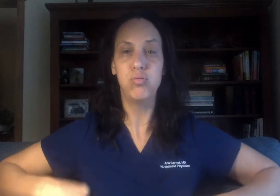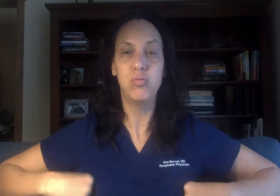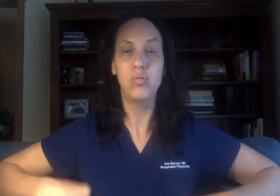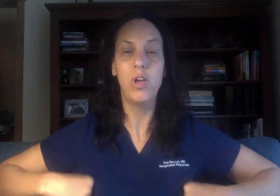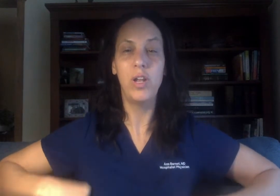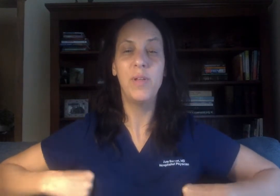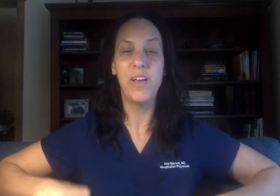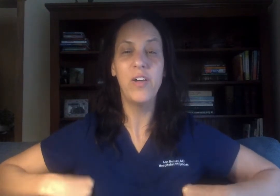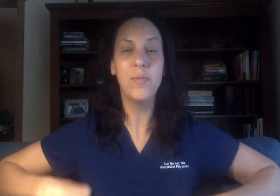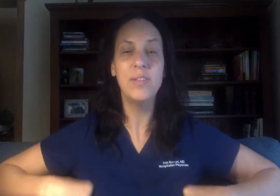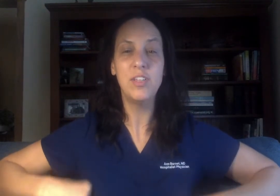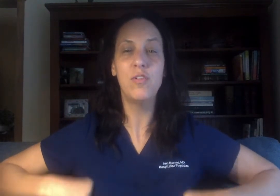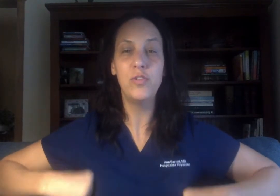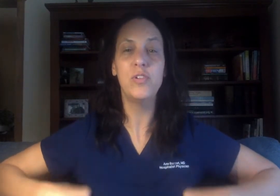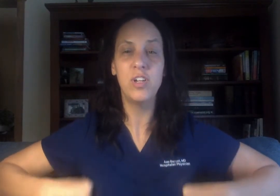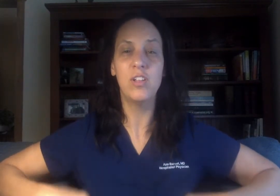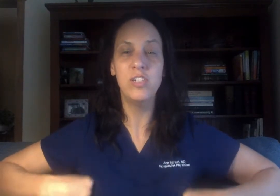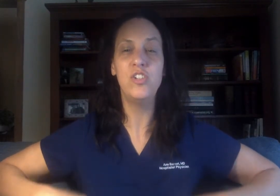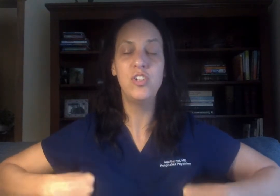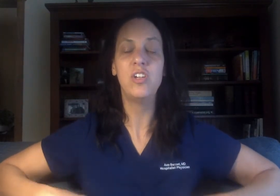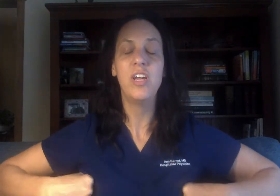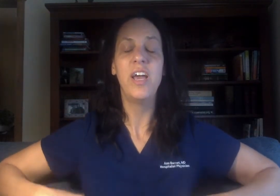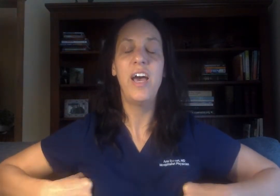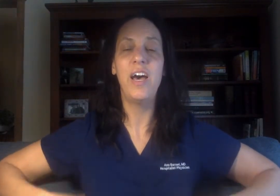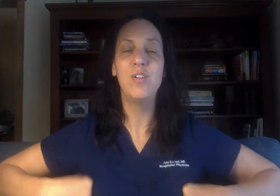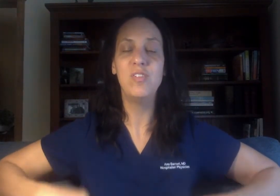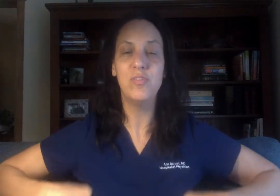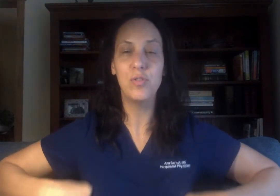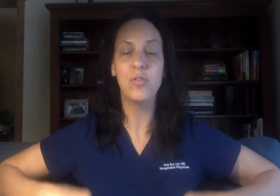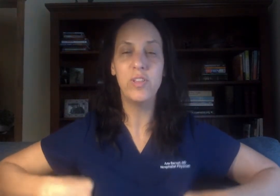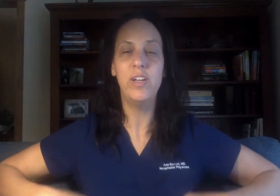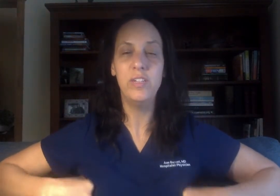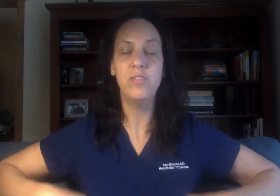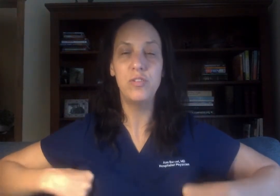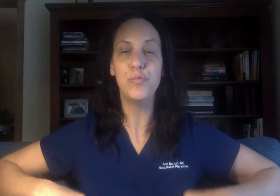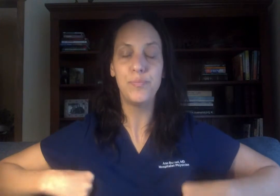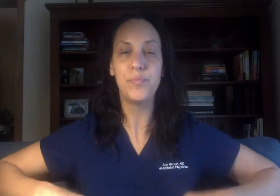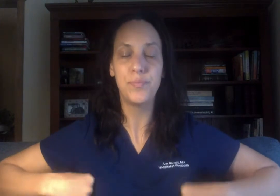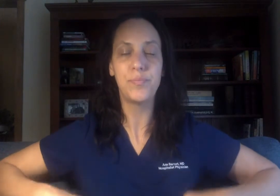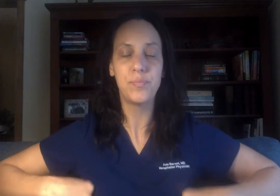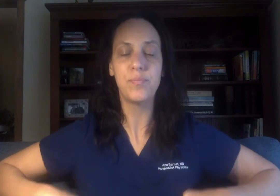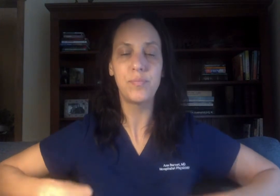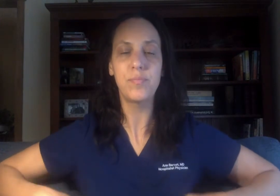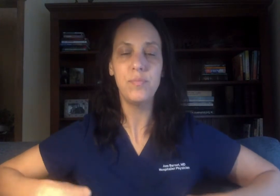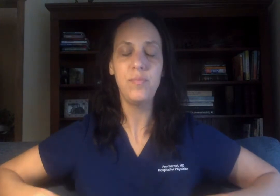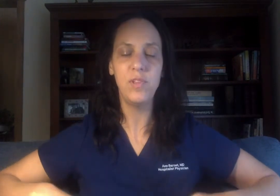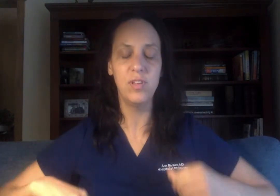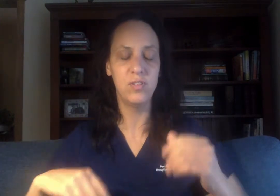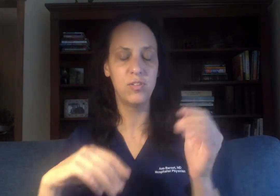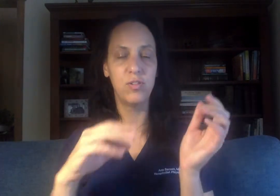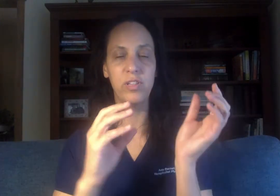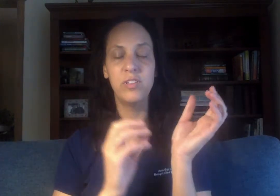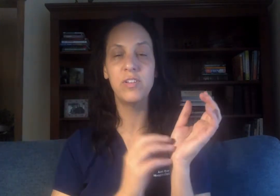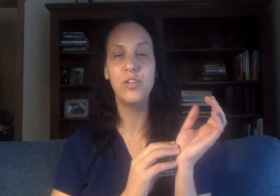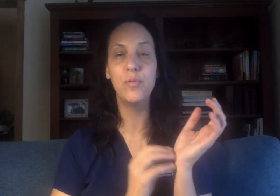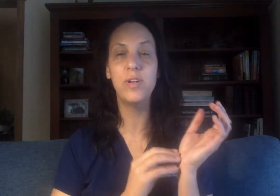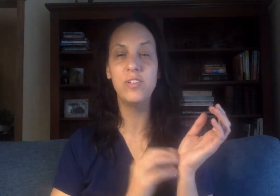And I'm allowing myself to acknowledge how difficult that is. Let's go to the inside of the wrist.